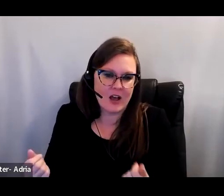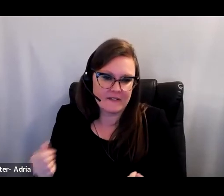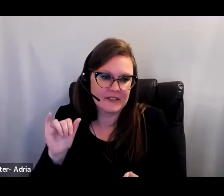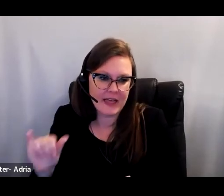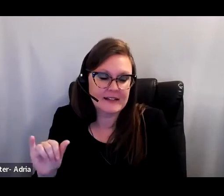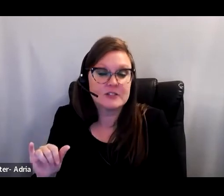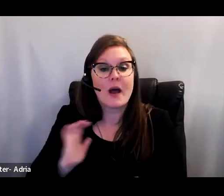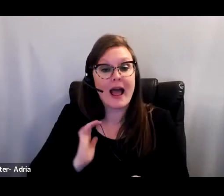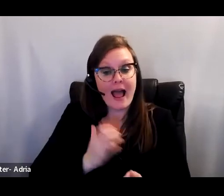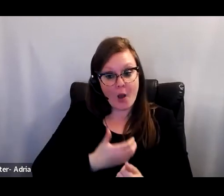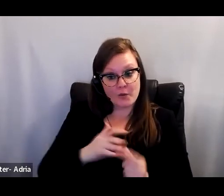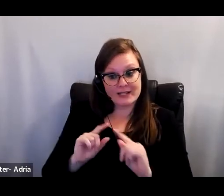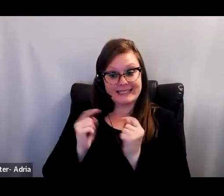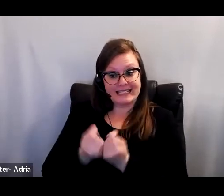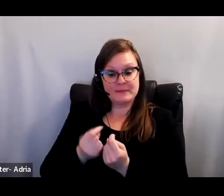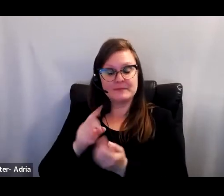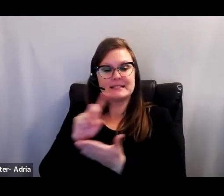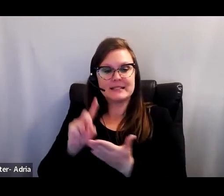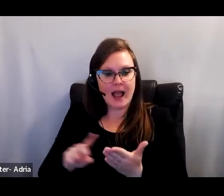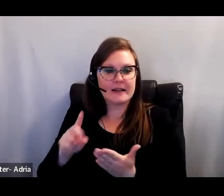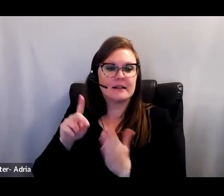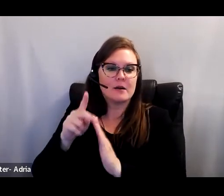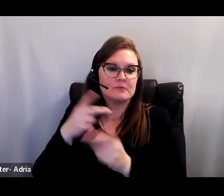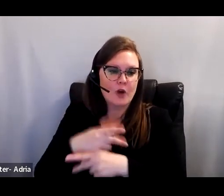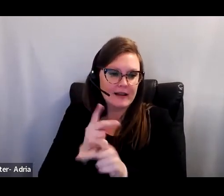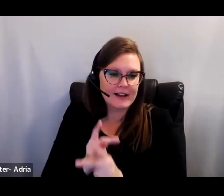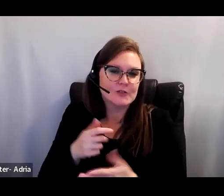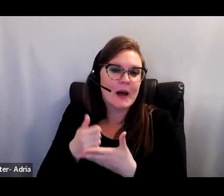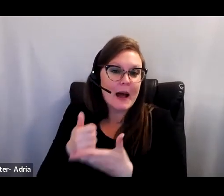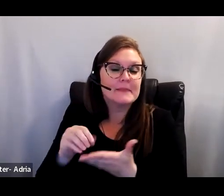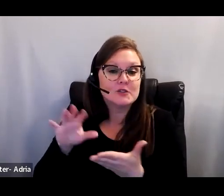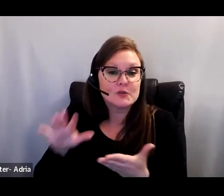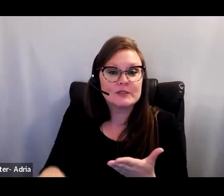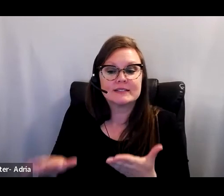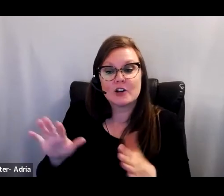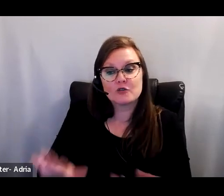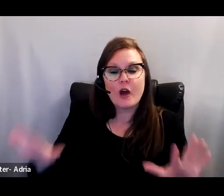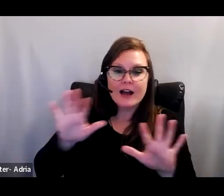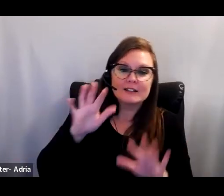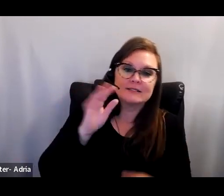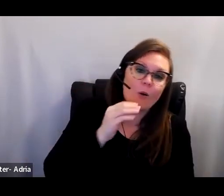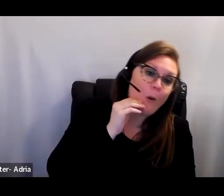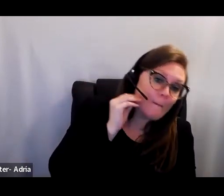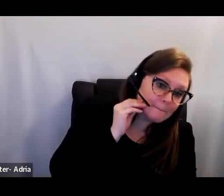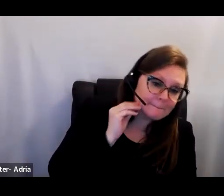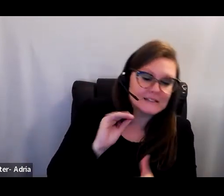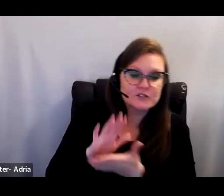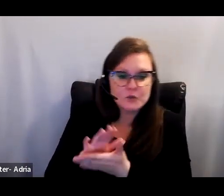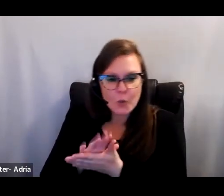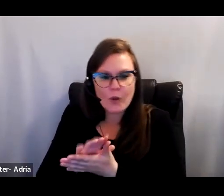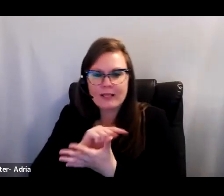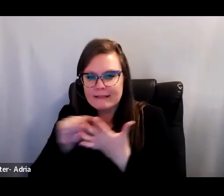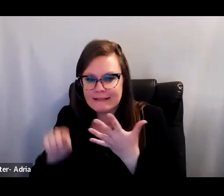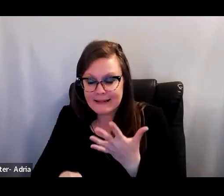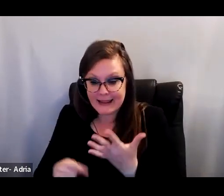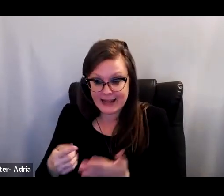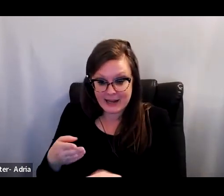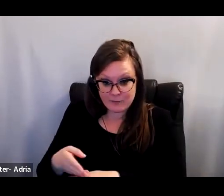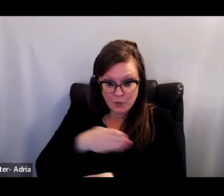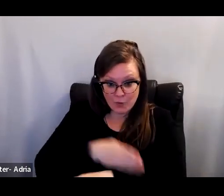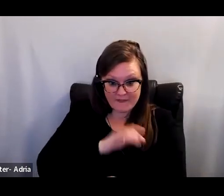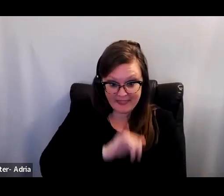project to better understand students' development across home and school and, importantly, to use this knowledge to improve the education for young children in the district.